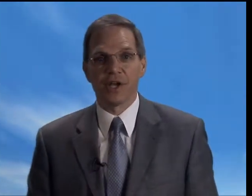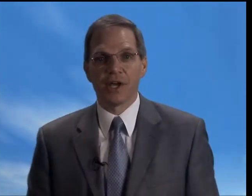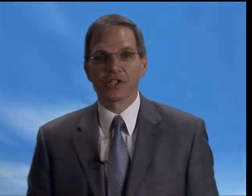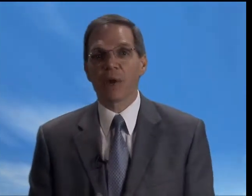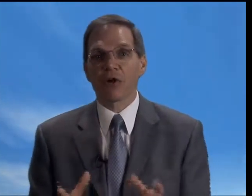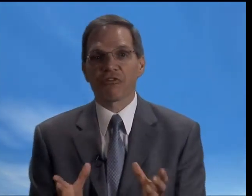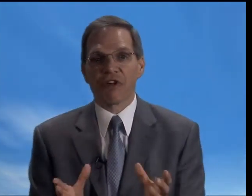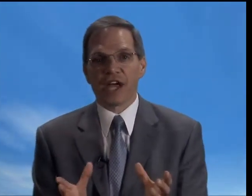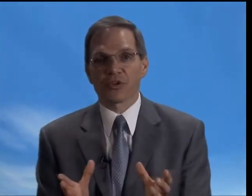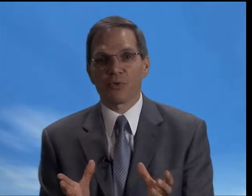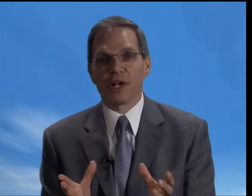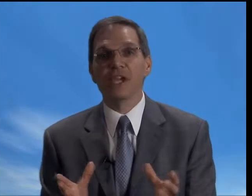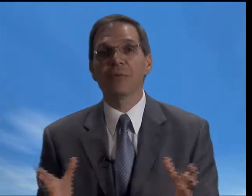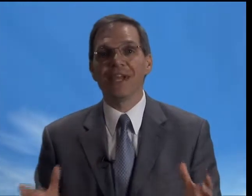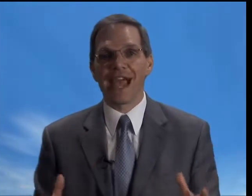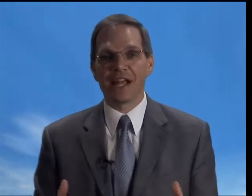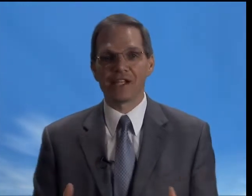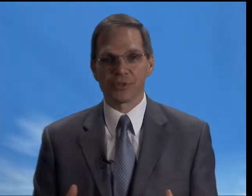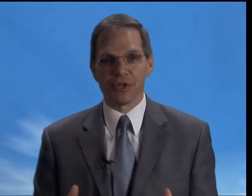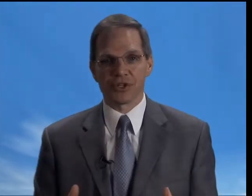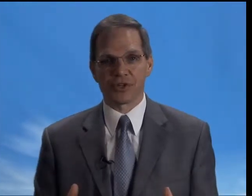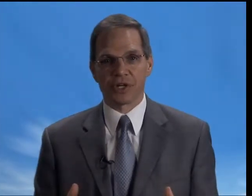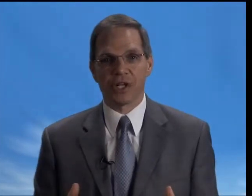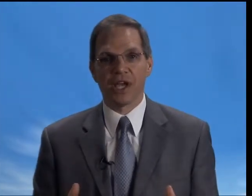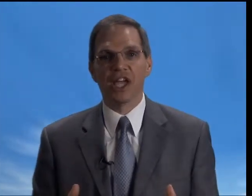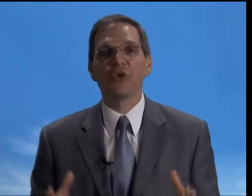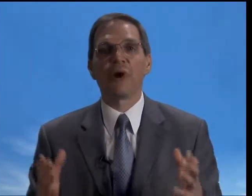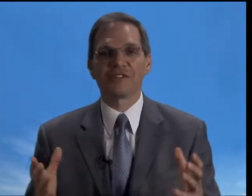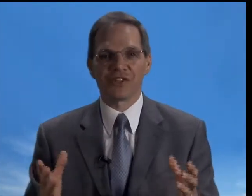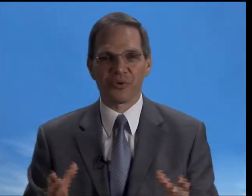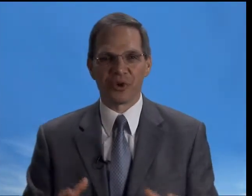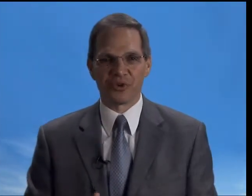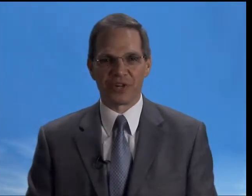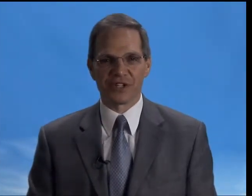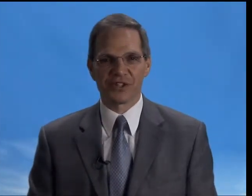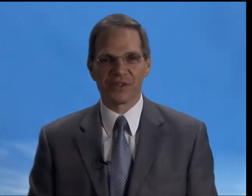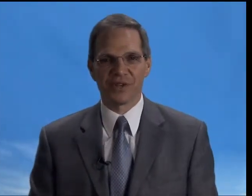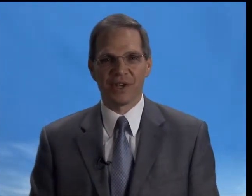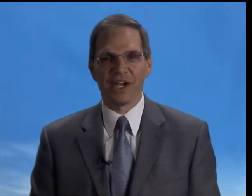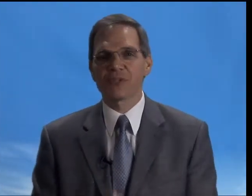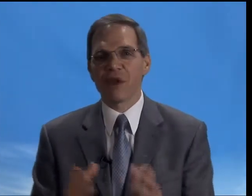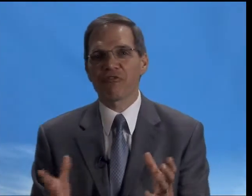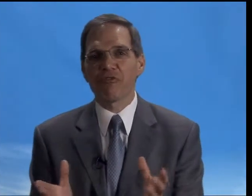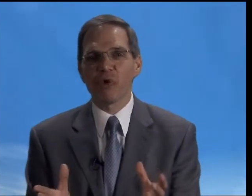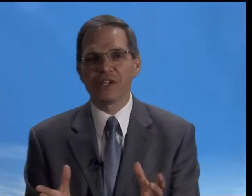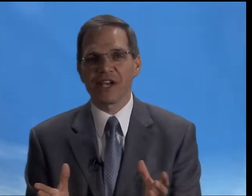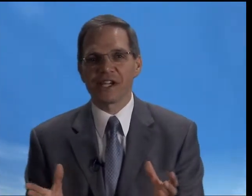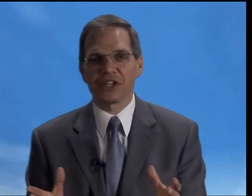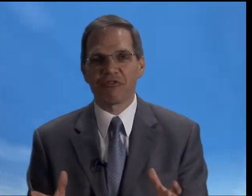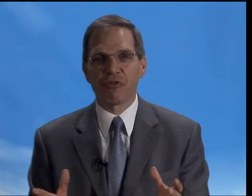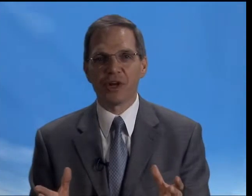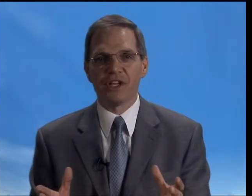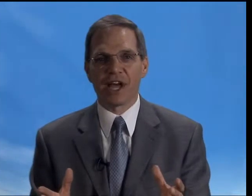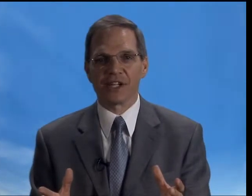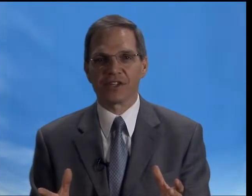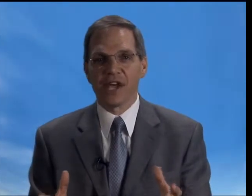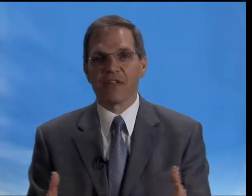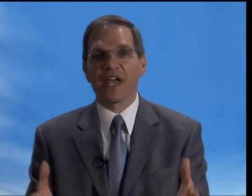As a matter of fact, when he began his ministry, he went to the wilderness. He spent 40 days and 40 nights there